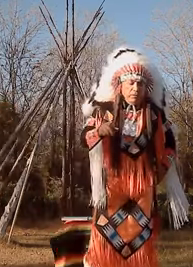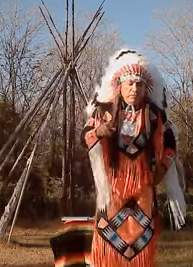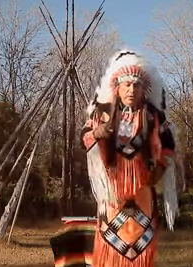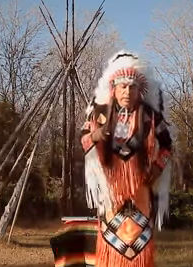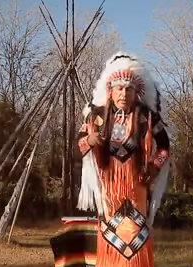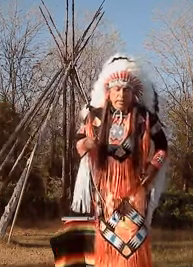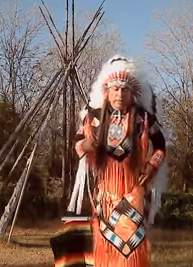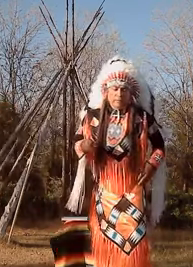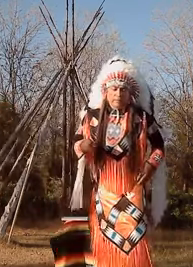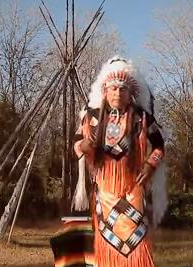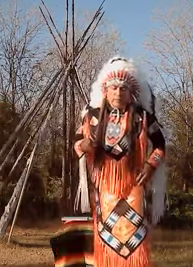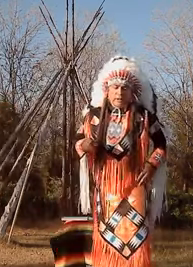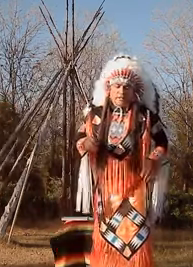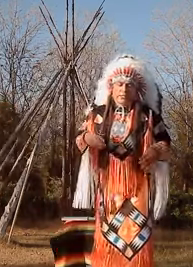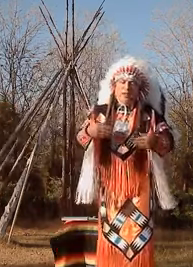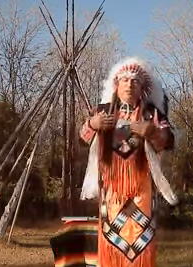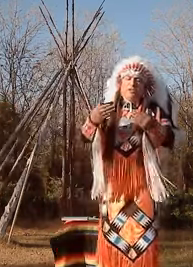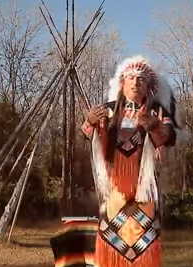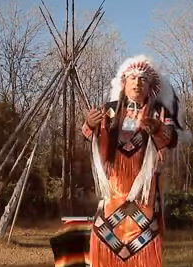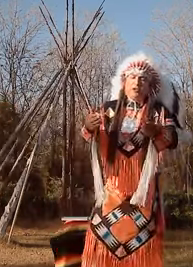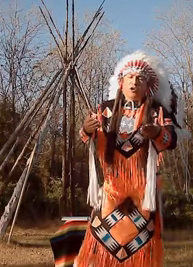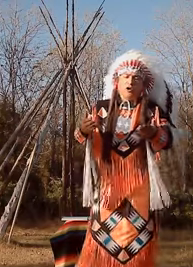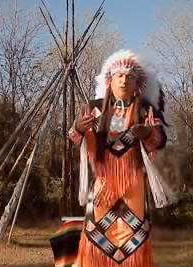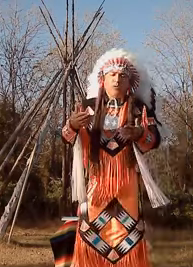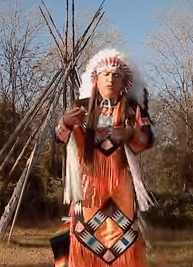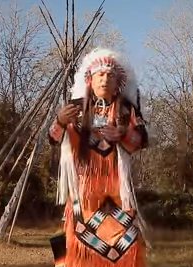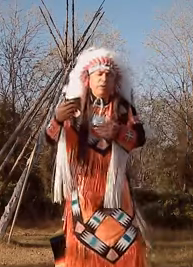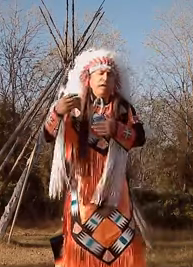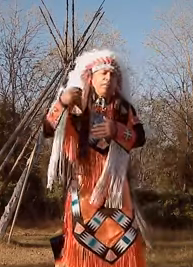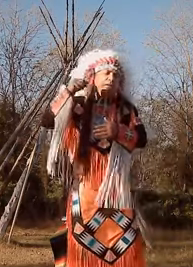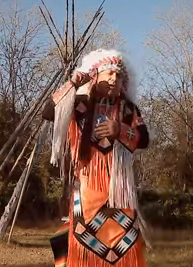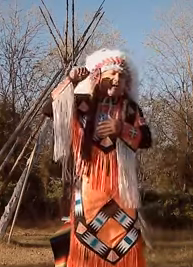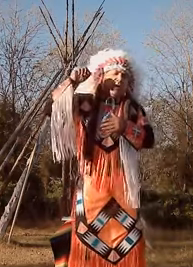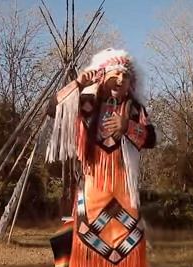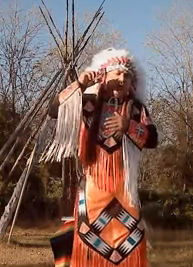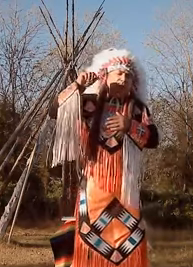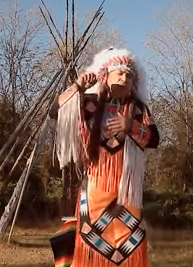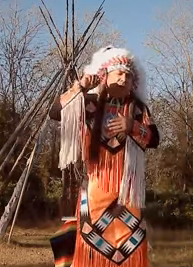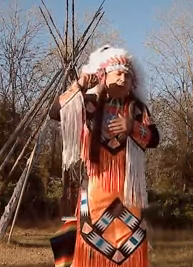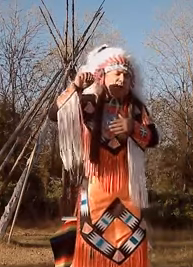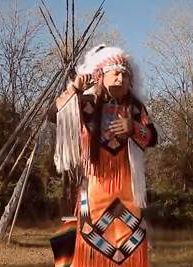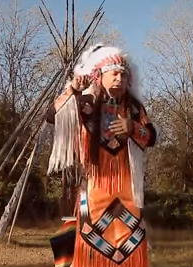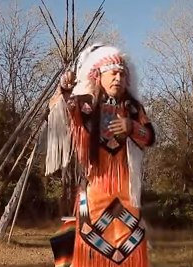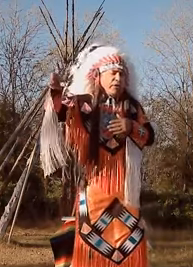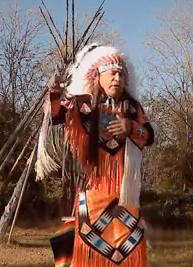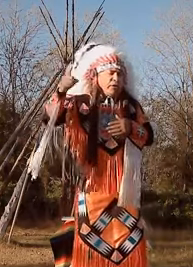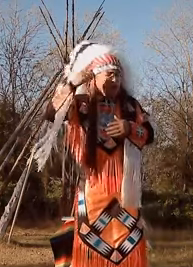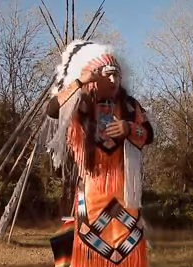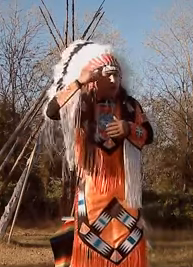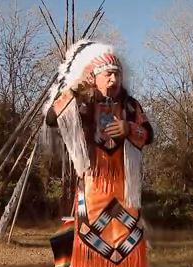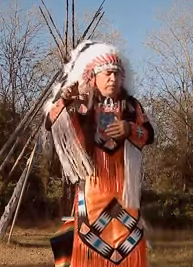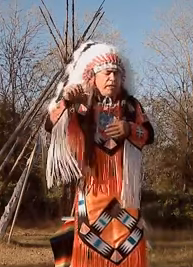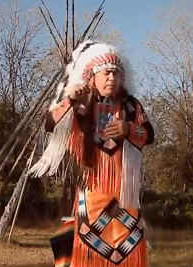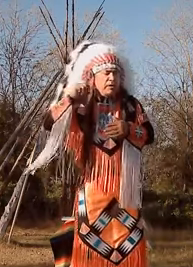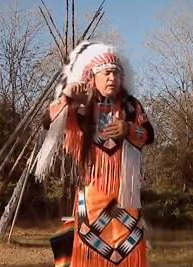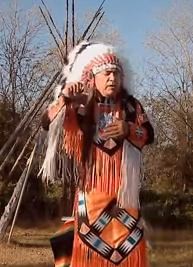um say something touched your heart whether it might have been uh a thought maybe a